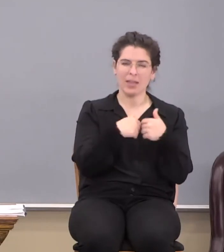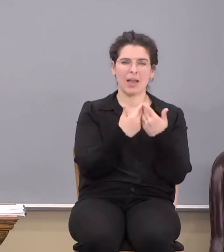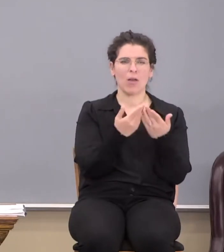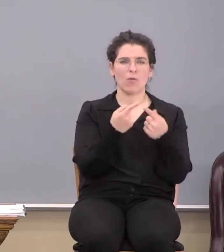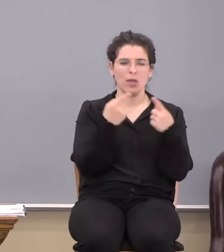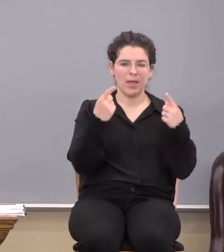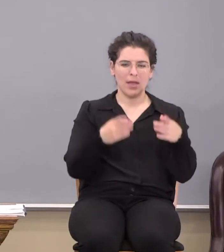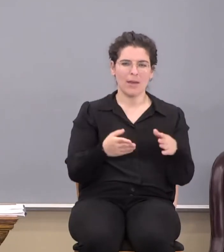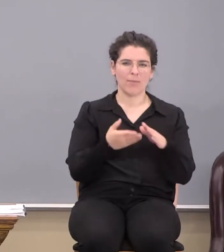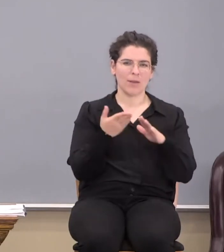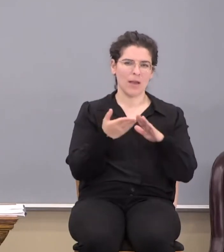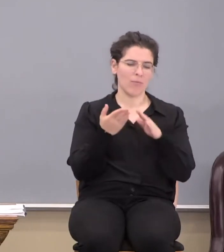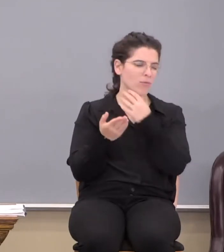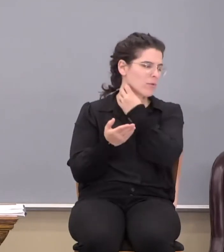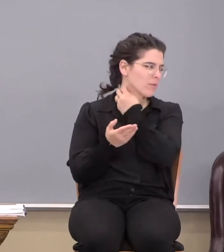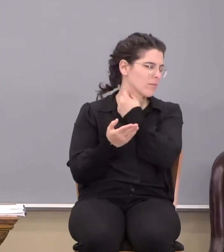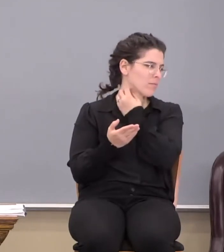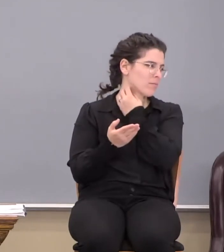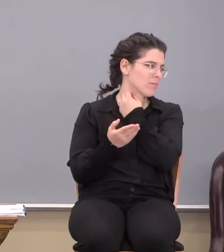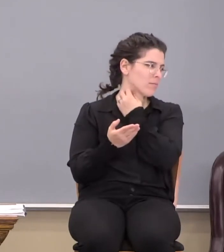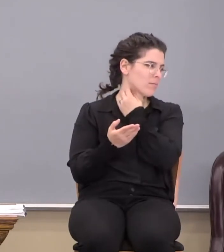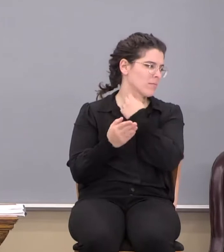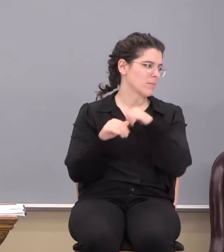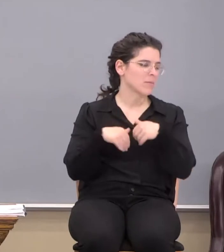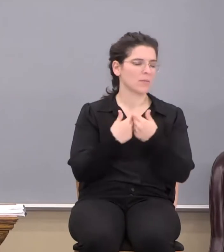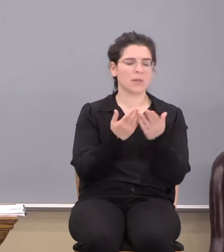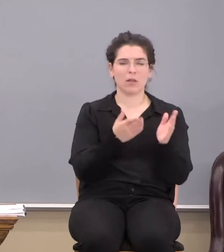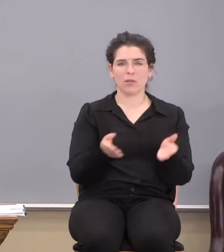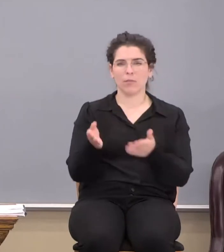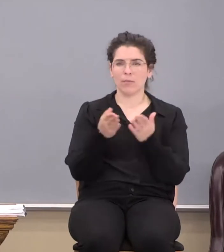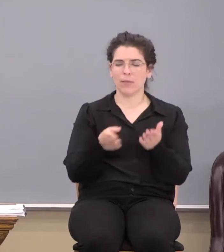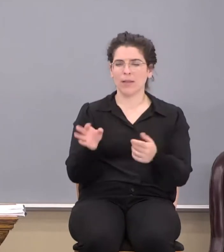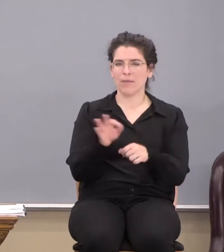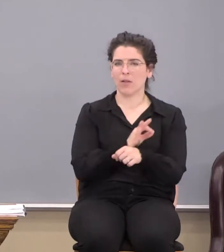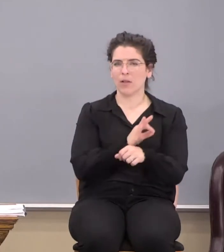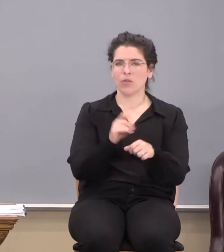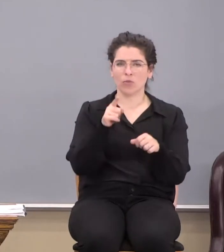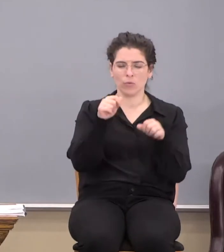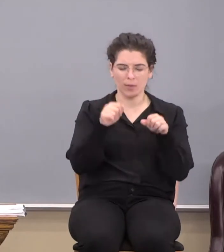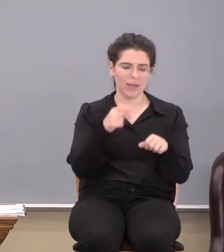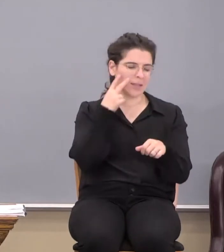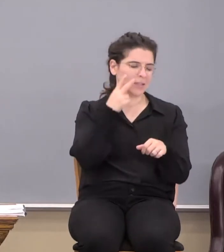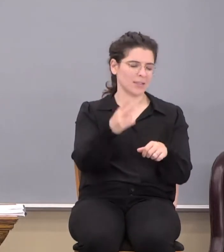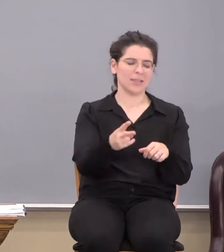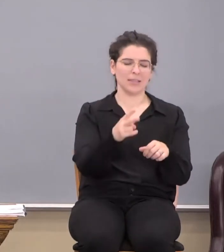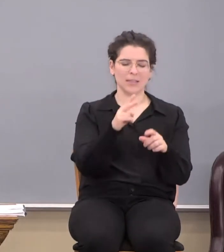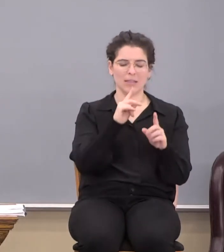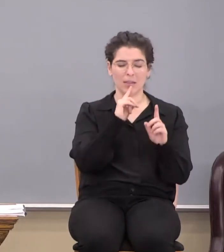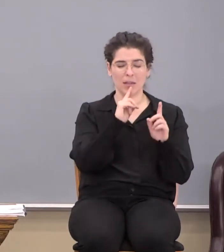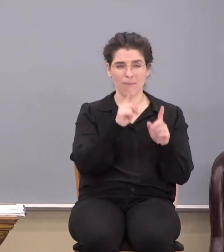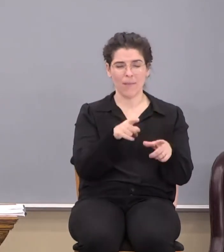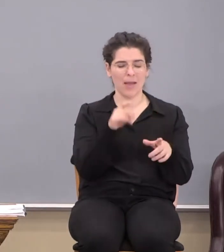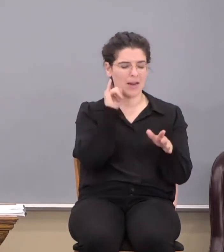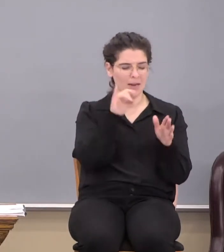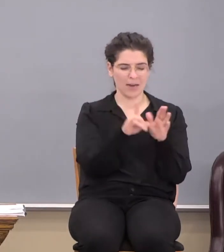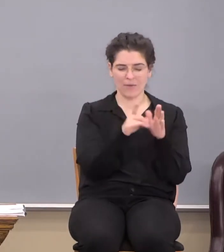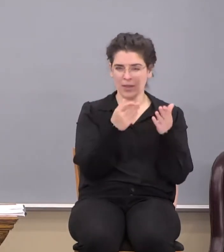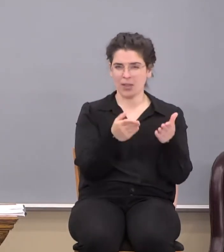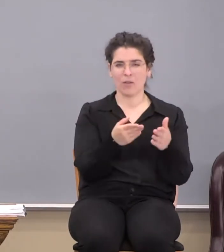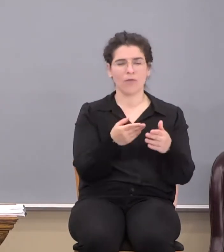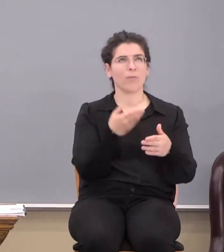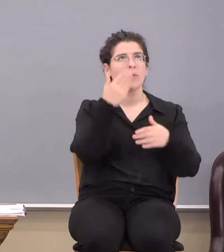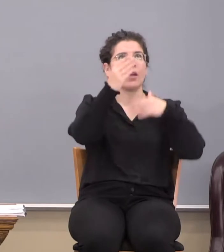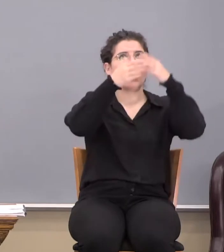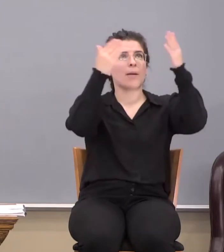operates. how his plan functions and so forth. And you can see his chain of command identified right there. Okay. So from the high